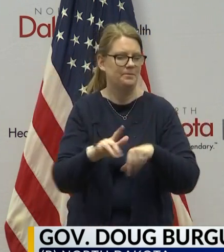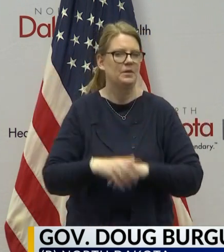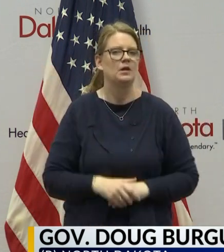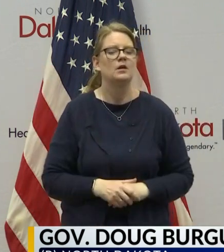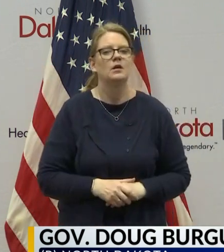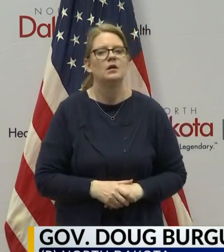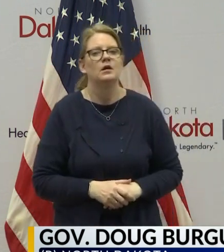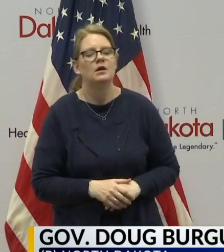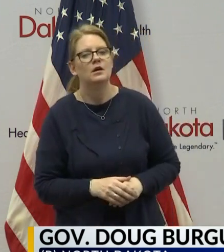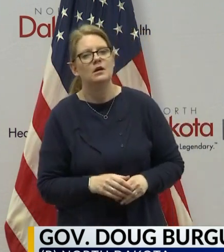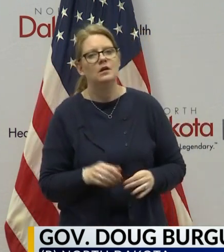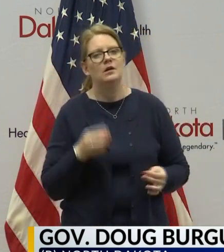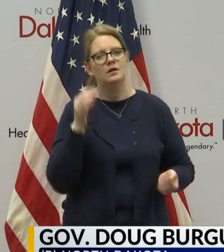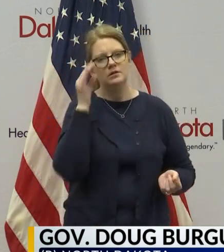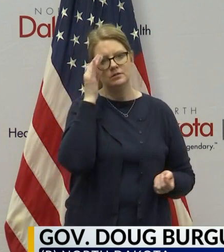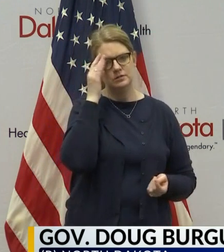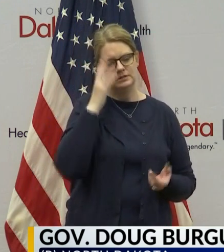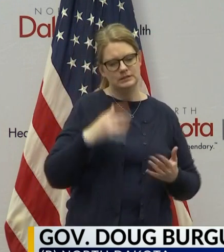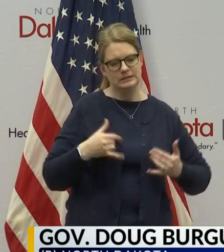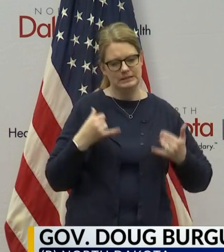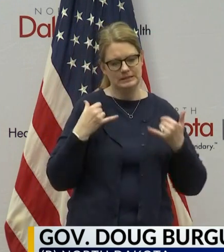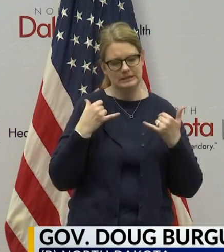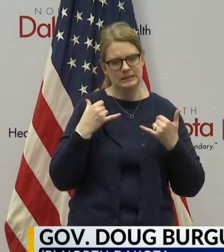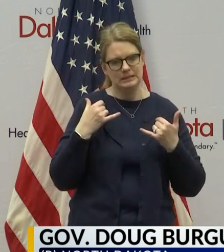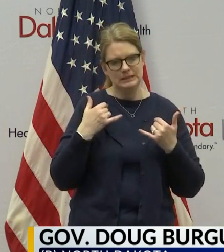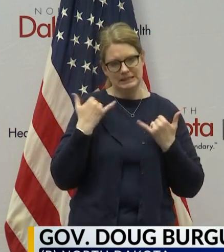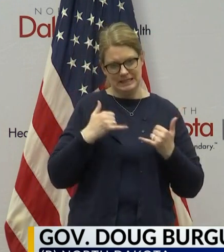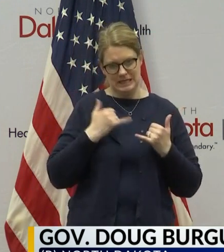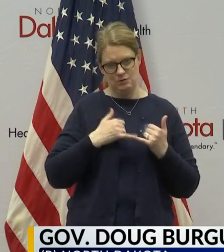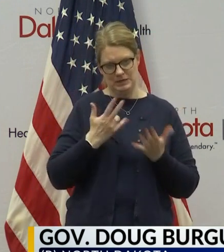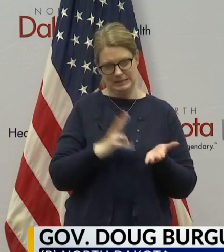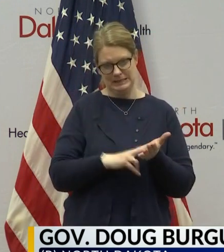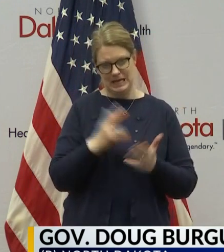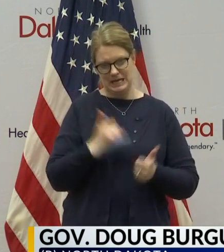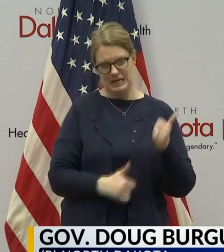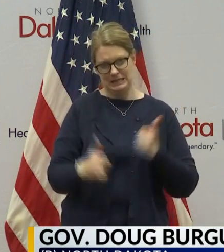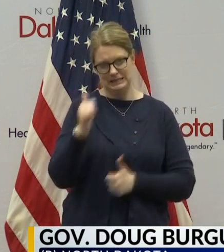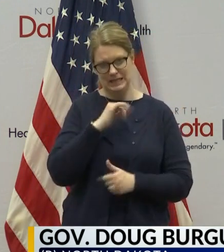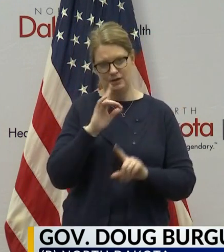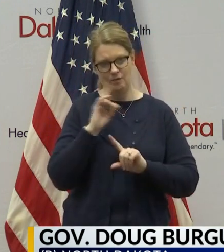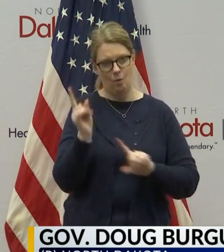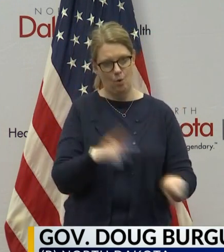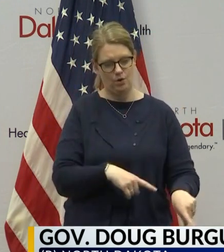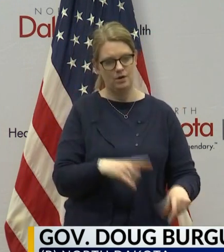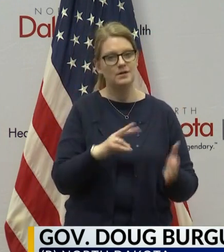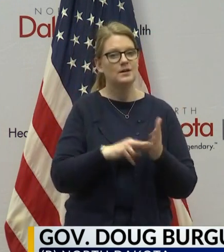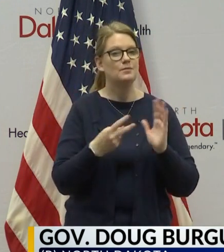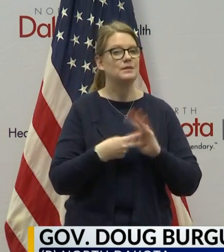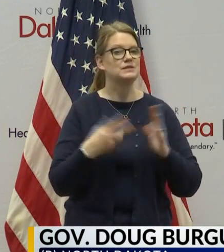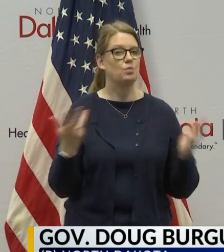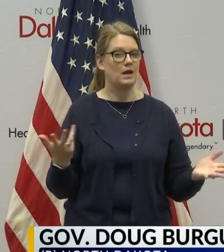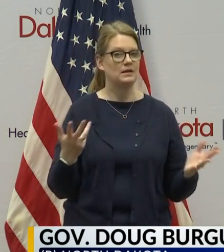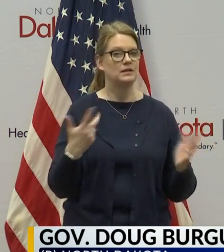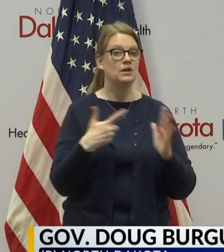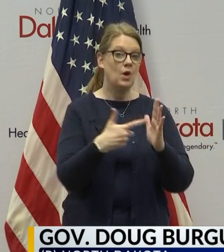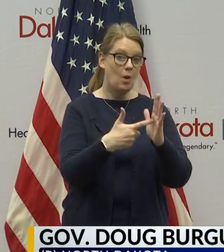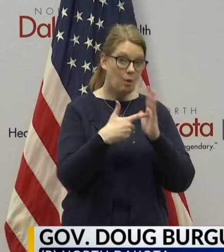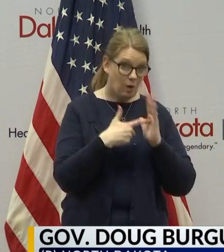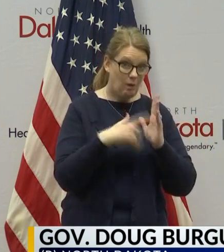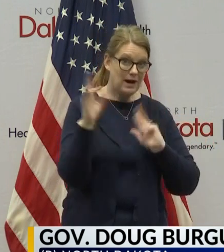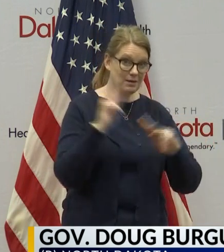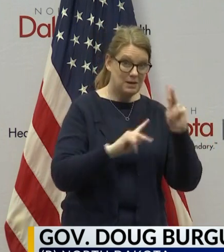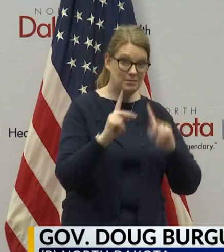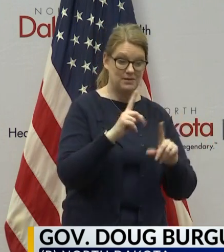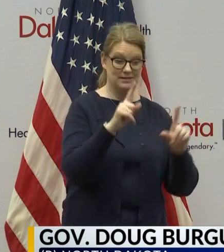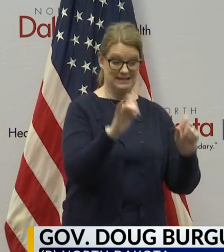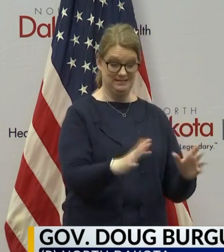To that end today, we are going to sign an executive order today, which is going to require individuals who test positive for